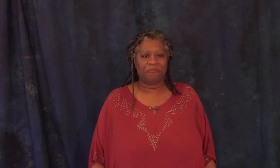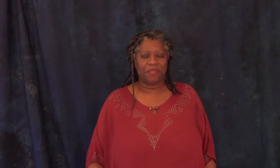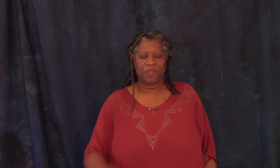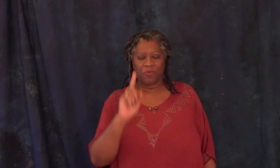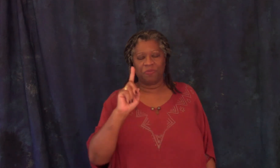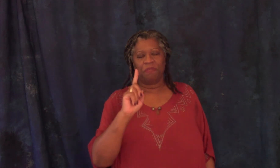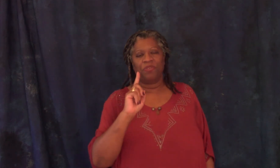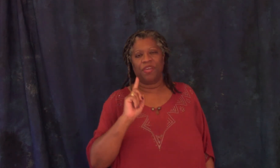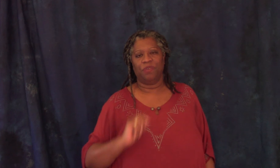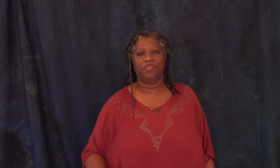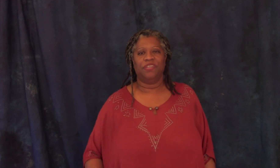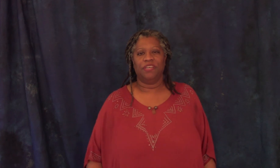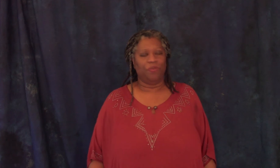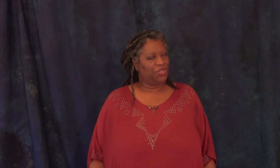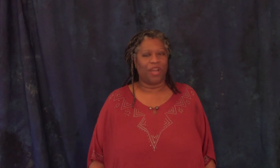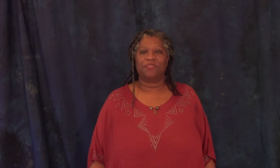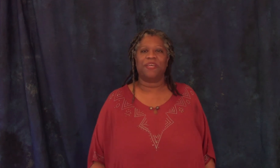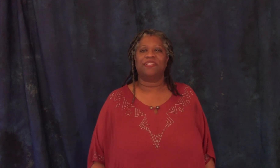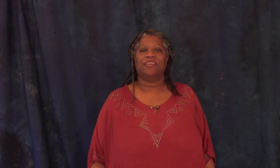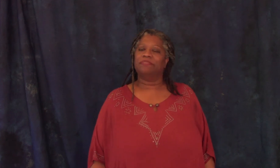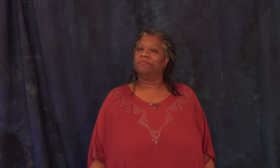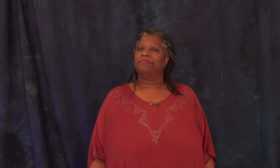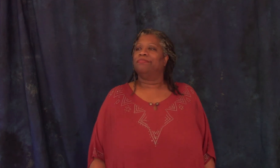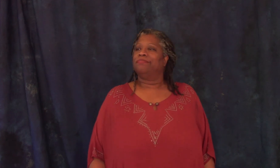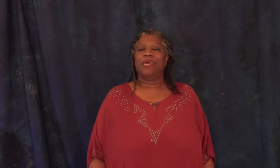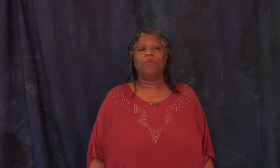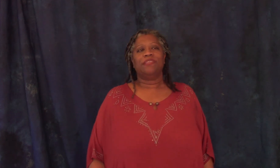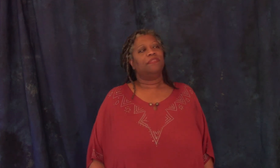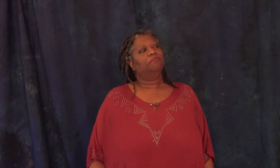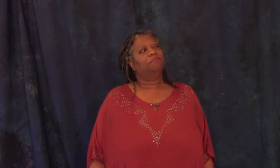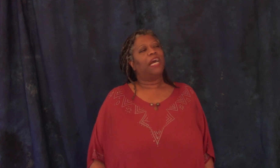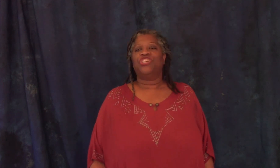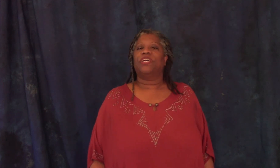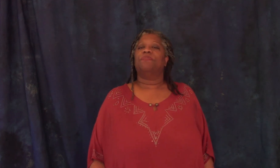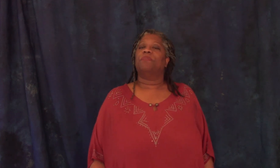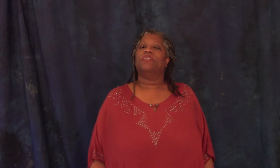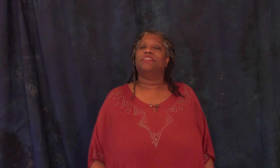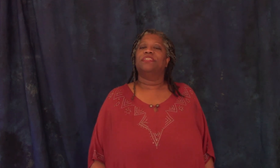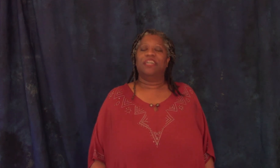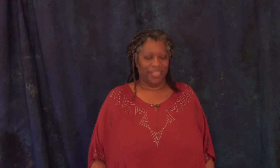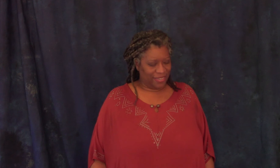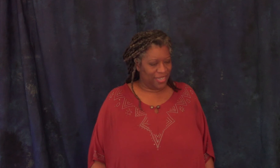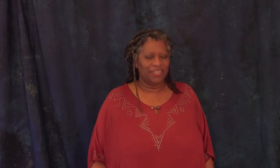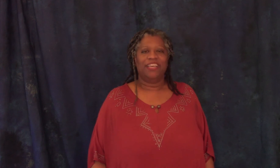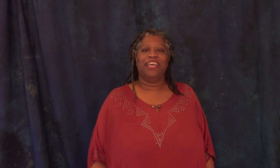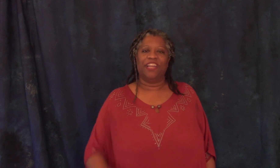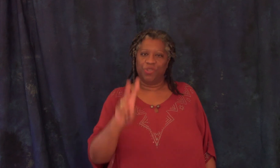but there was one man who thought he would he would try to face the king he was a chicken farmer yes indeed he had two